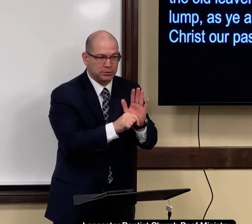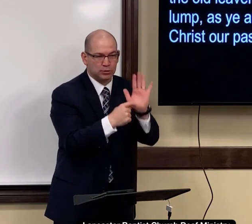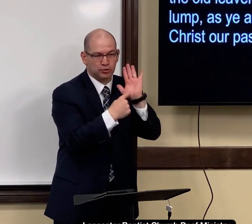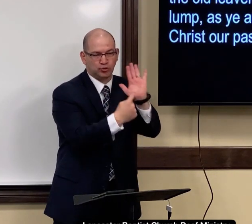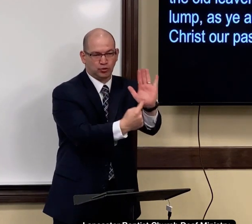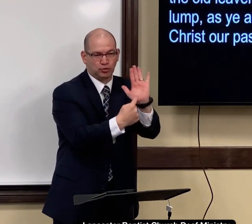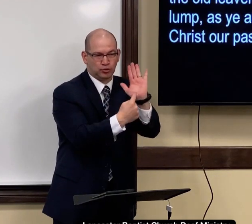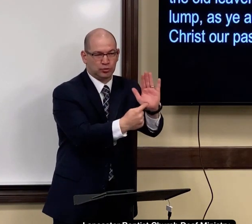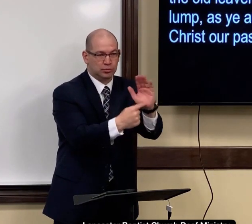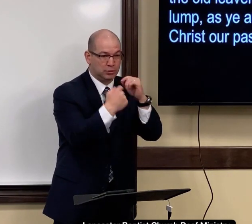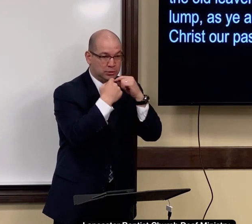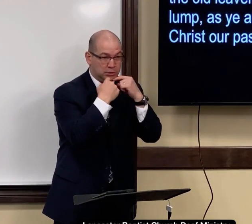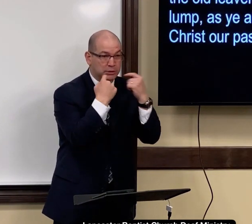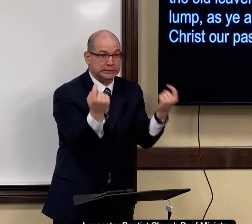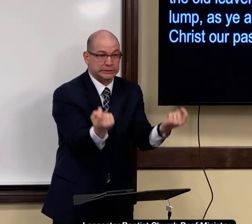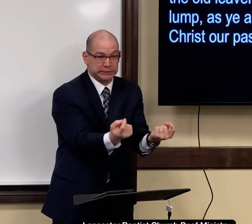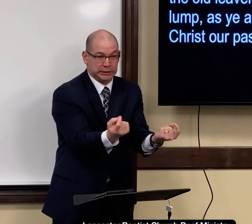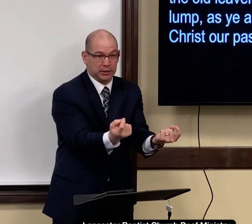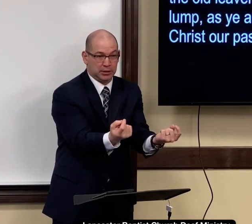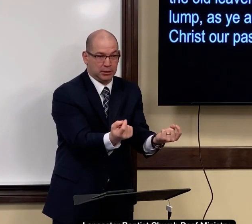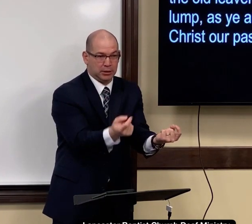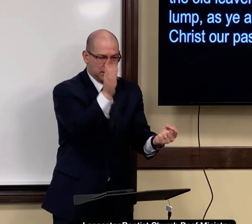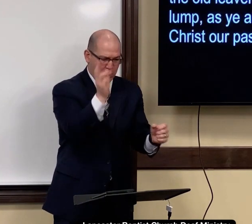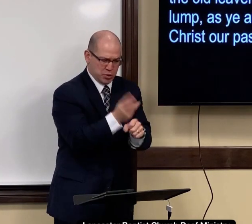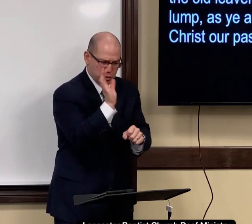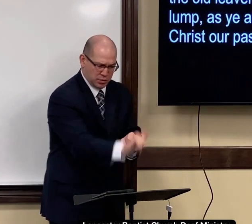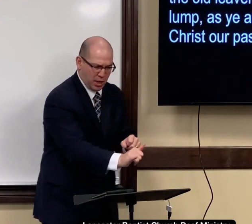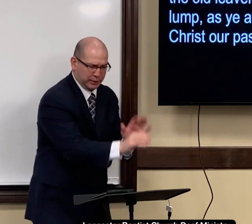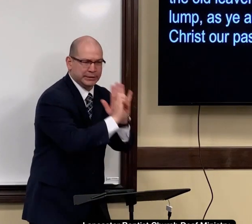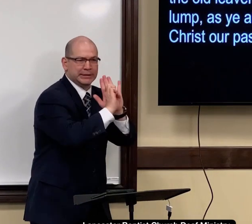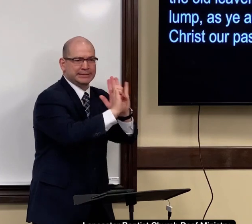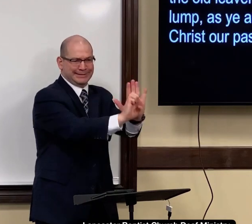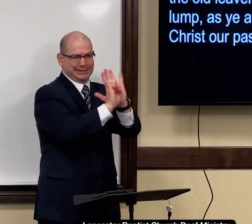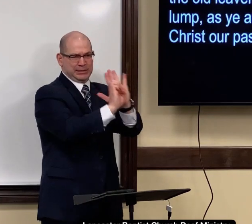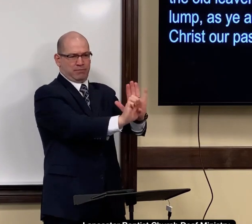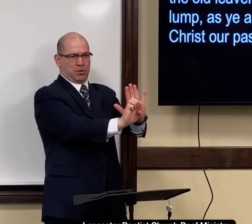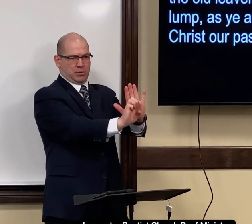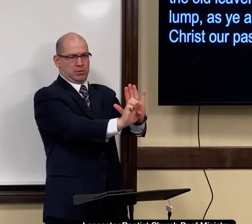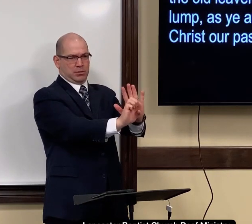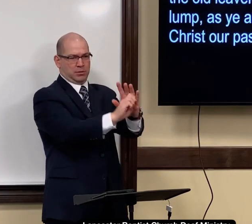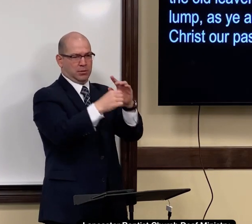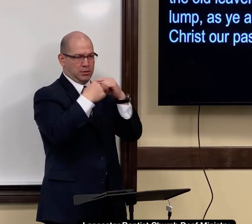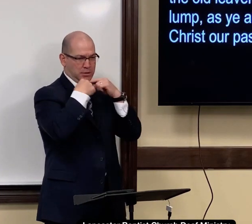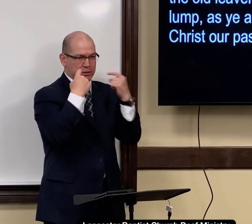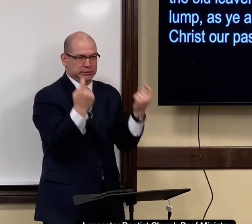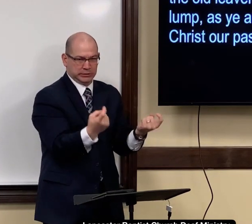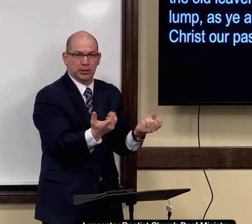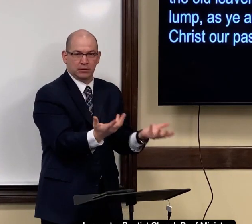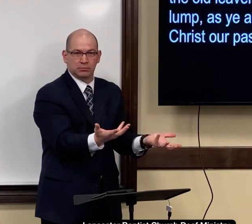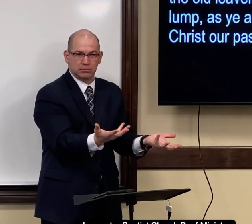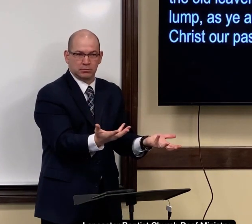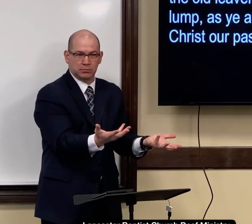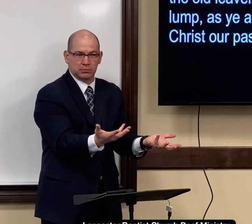so in the old testament that is representative of sin so they use that as an example of sin